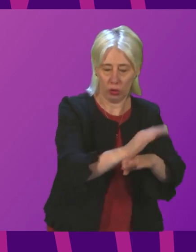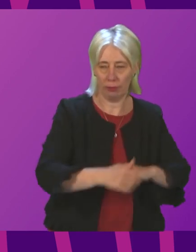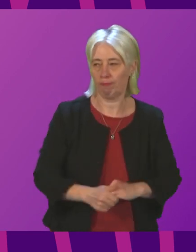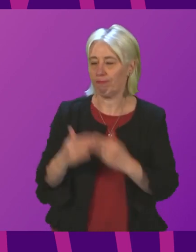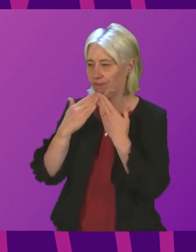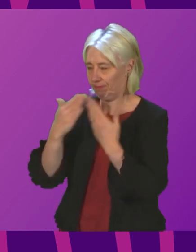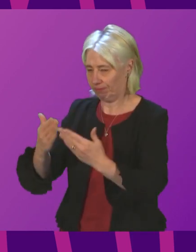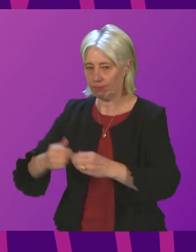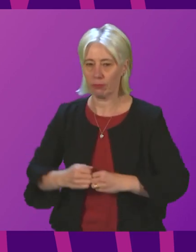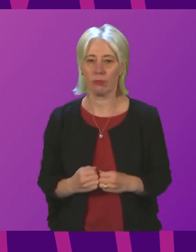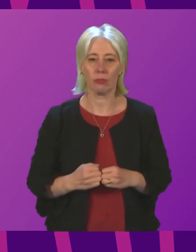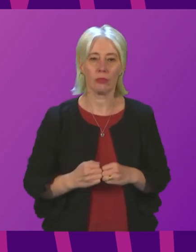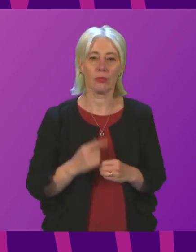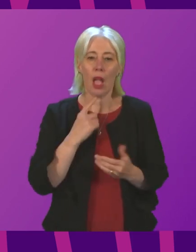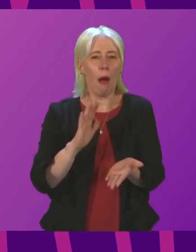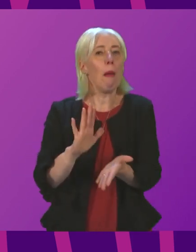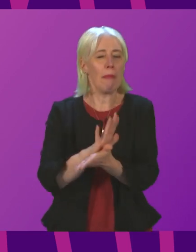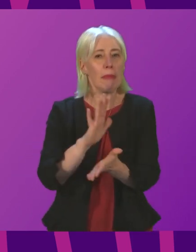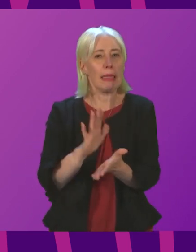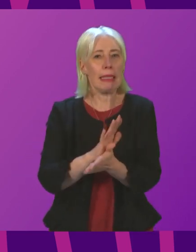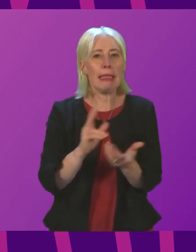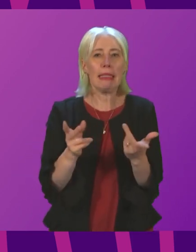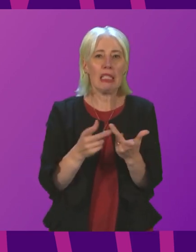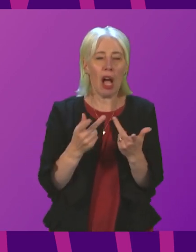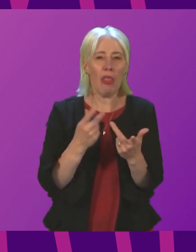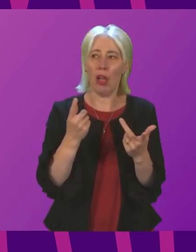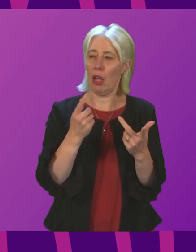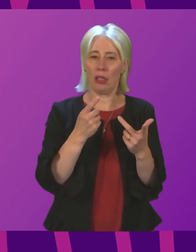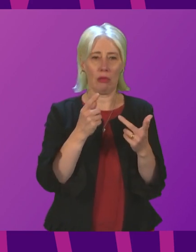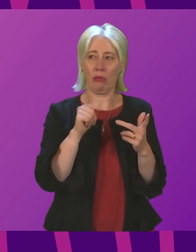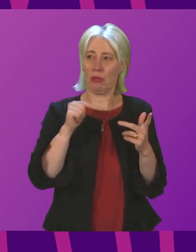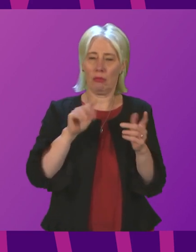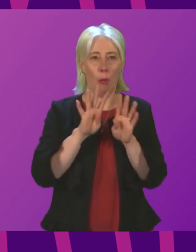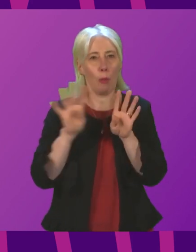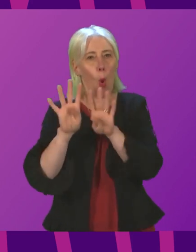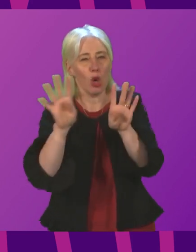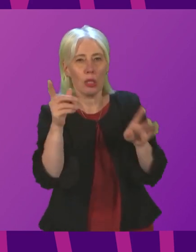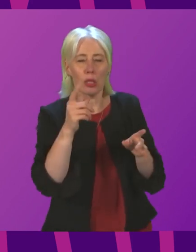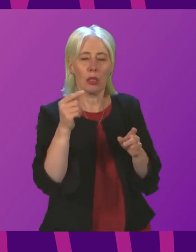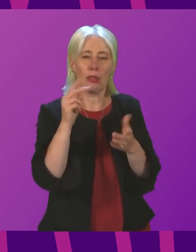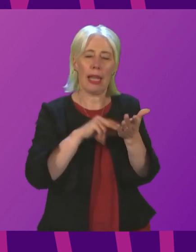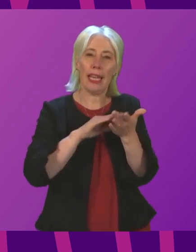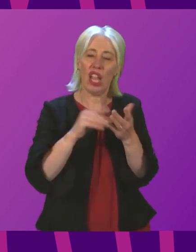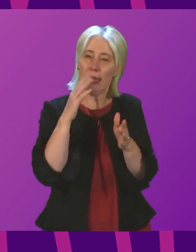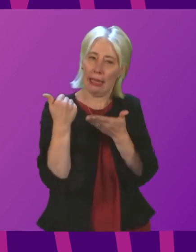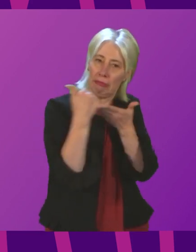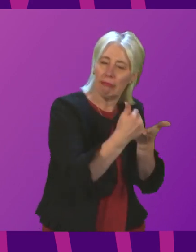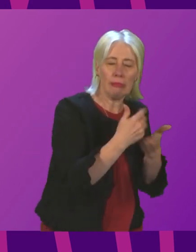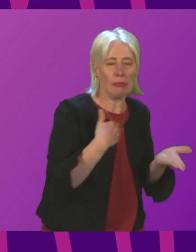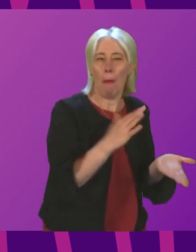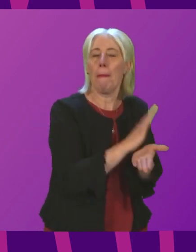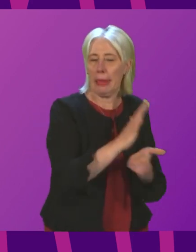Thank you, Cabinet Secretary. I'm pleased to hear that other theatres and boards have some capacity to assist NHS Lanarkshire.